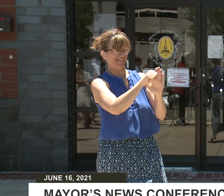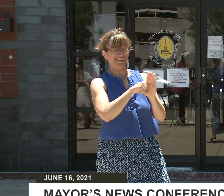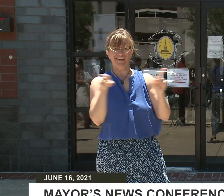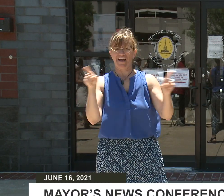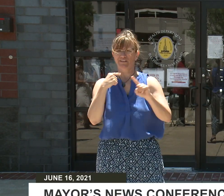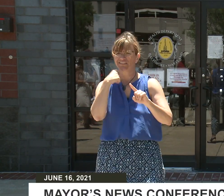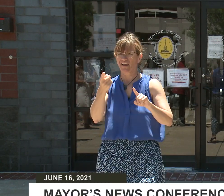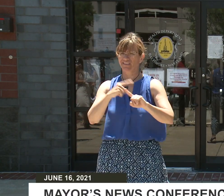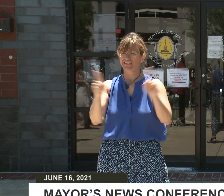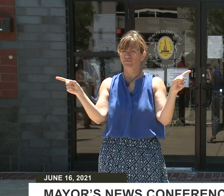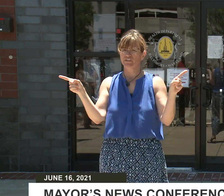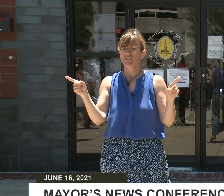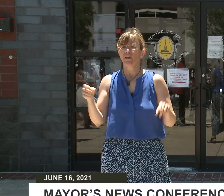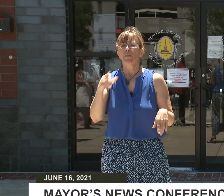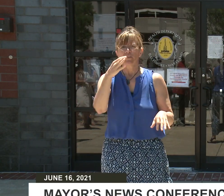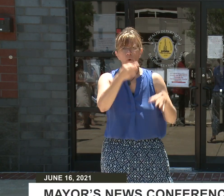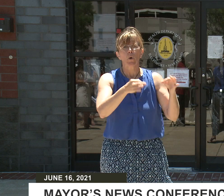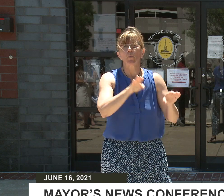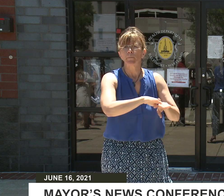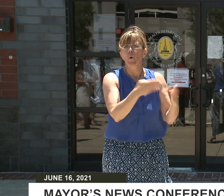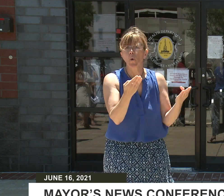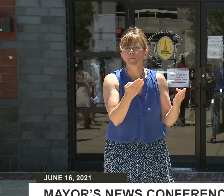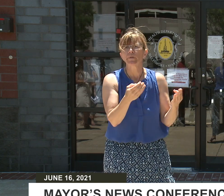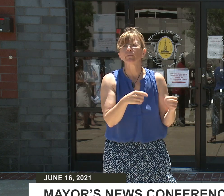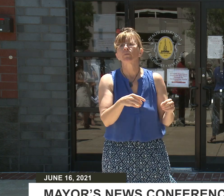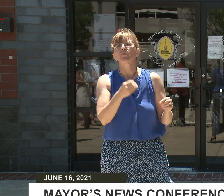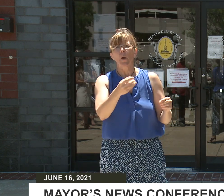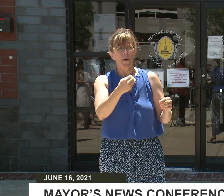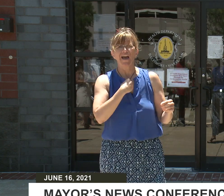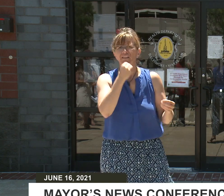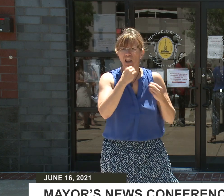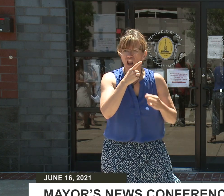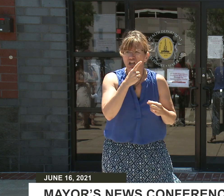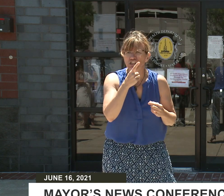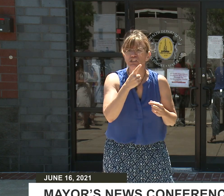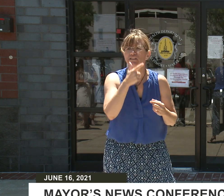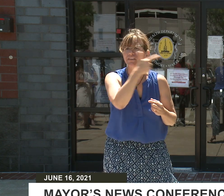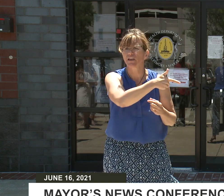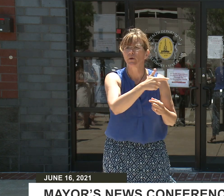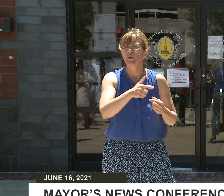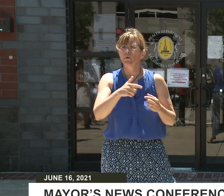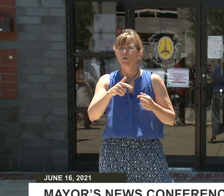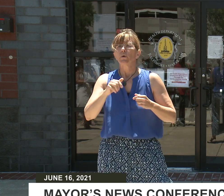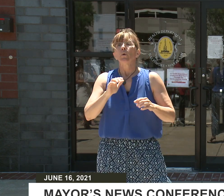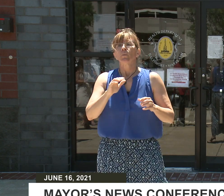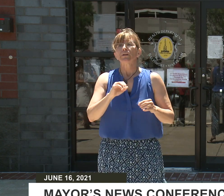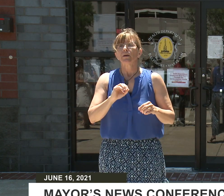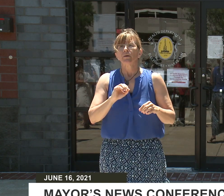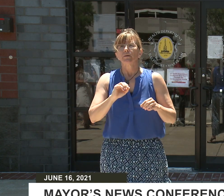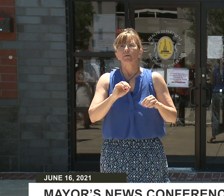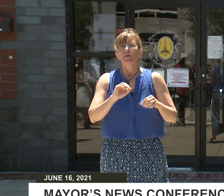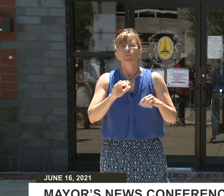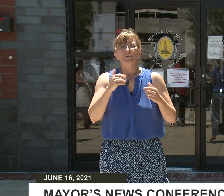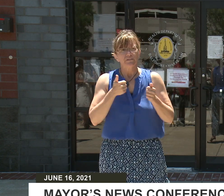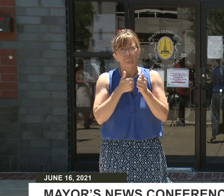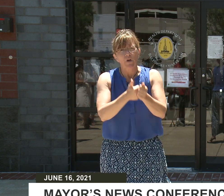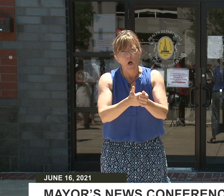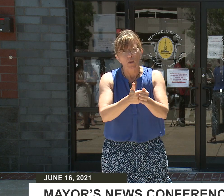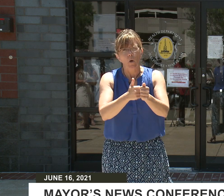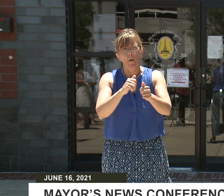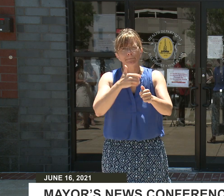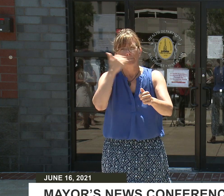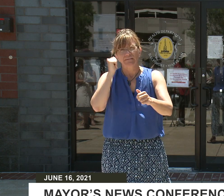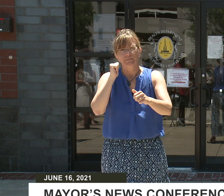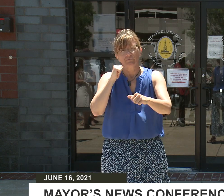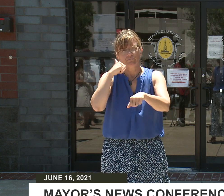-19. We're talking about putting in best practices and standards for what we want to do to make sure that we're doing the right thing. We won't